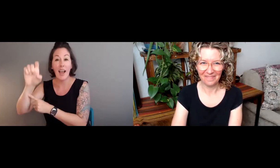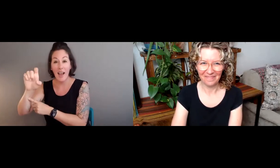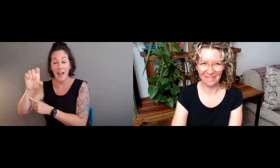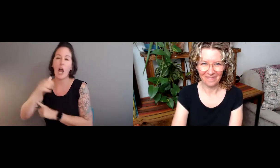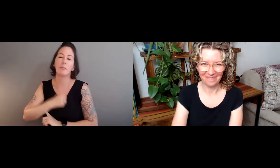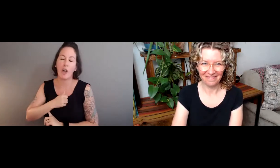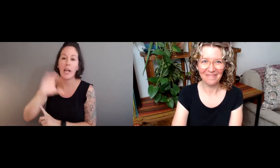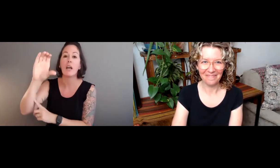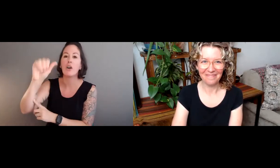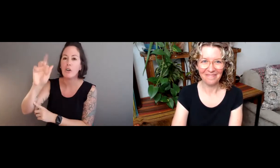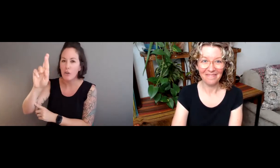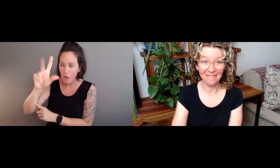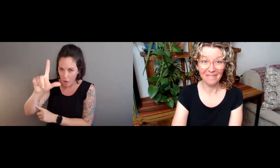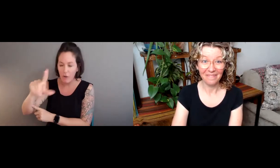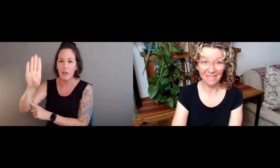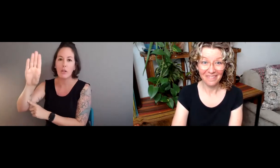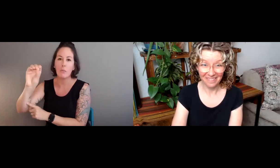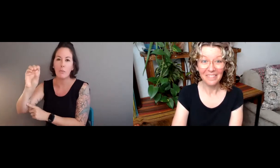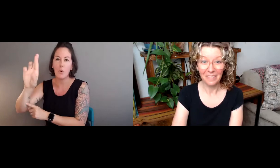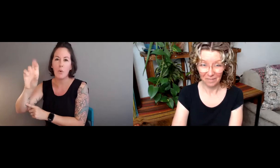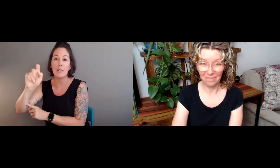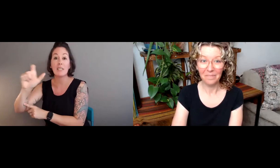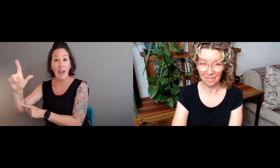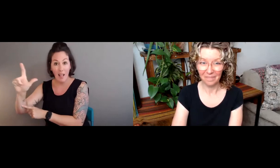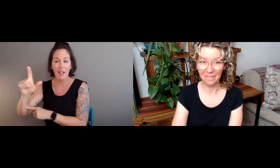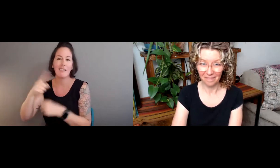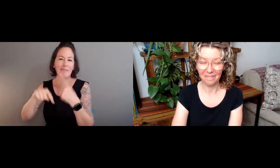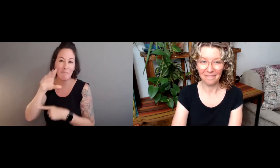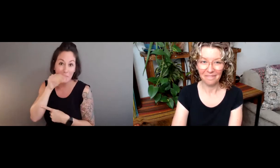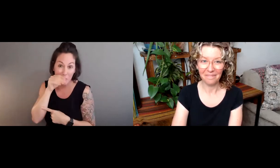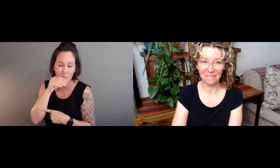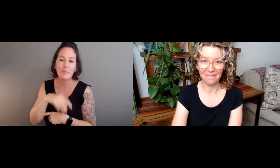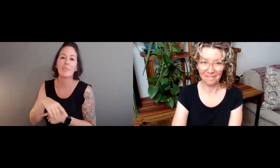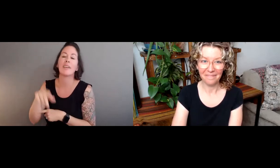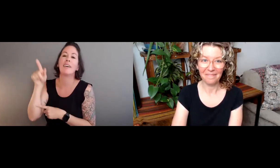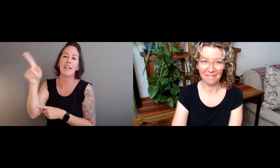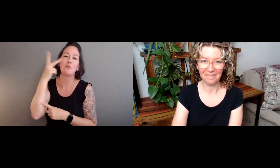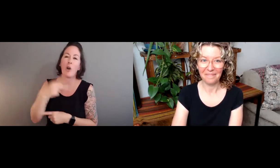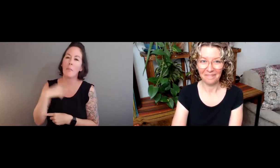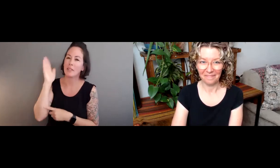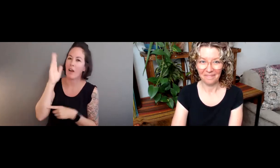Some of you are aware that Carl Horssell,